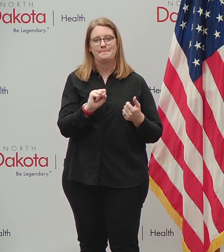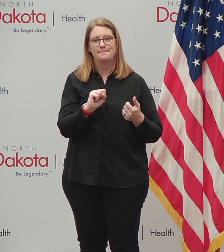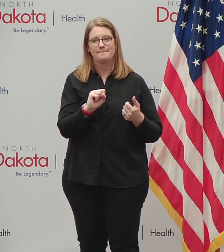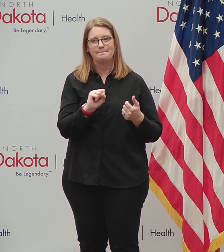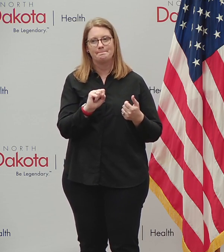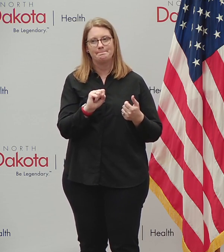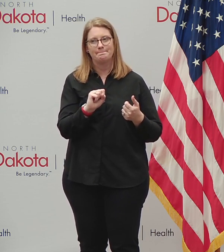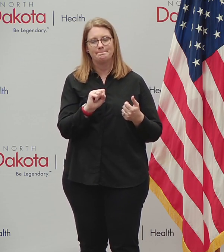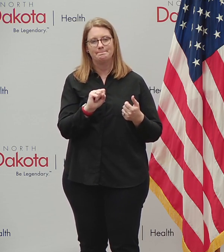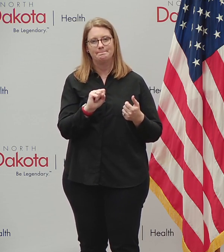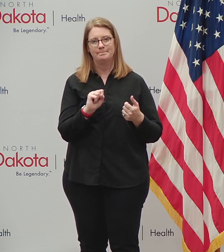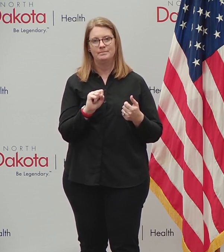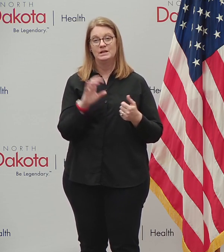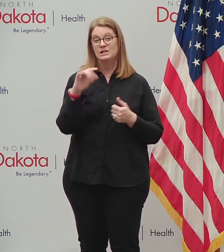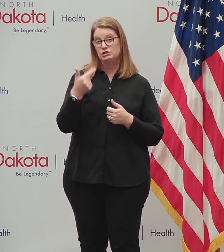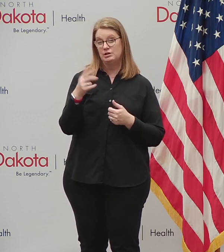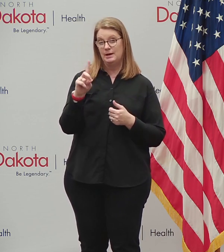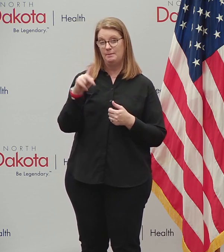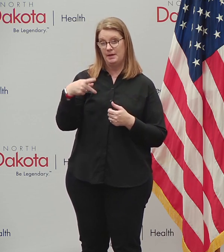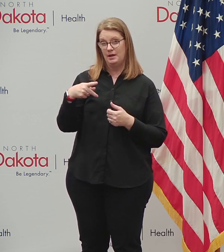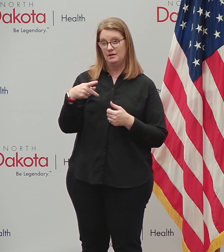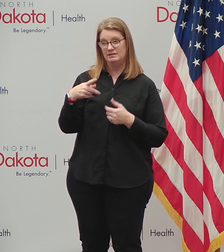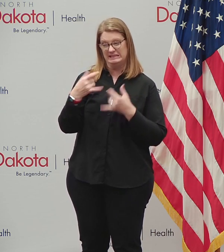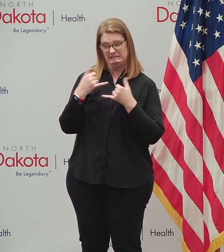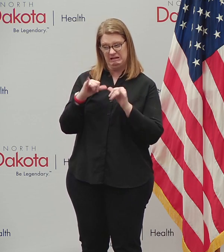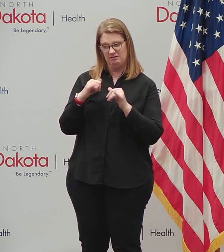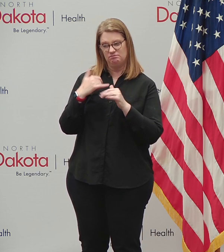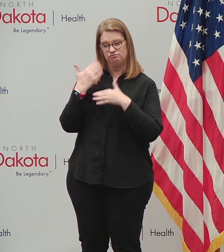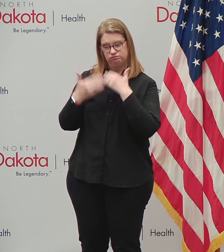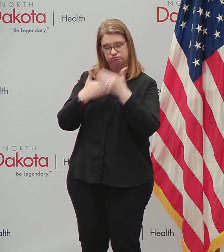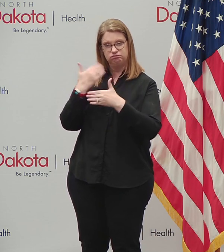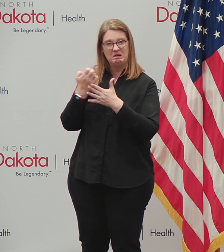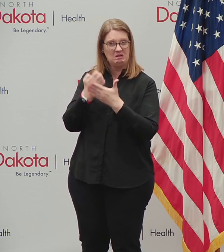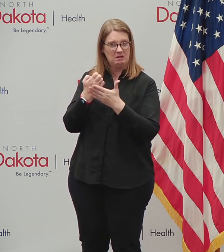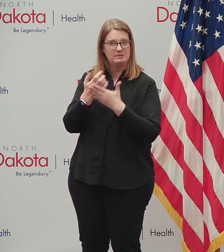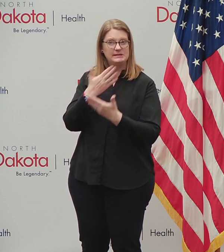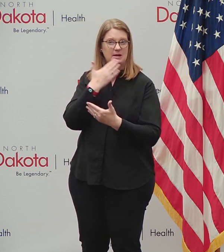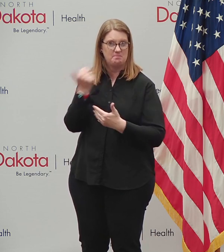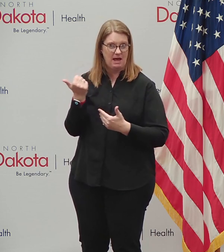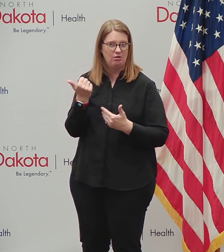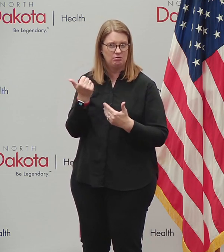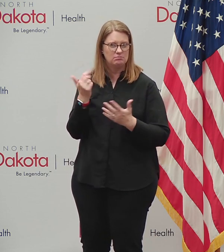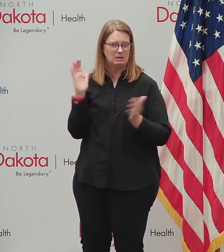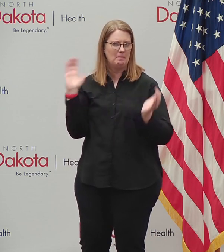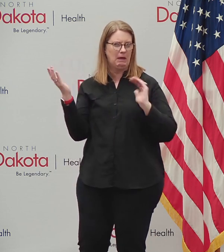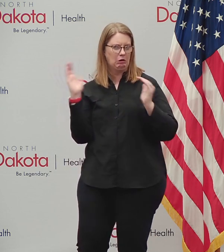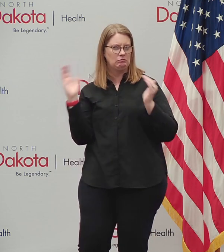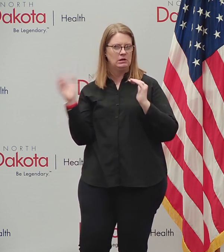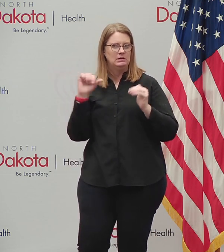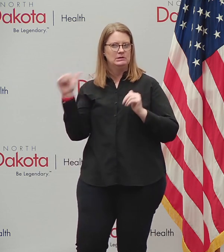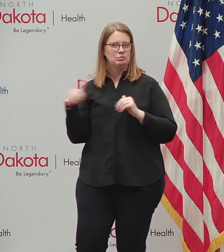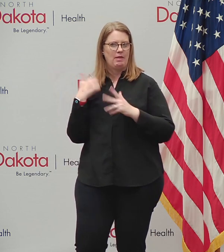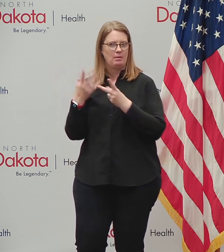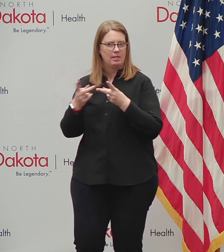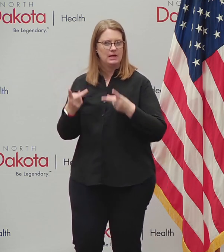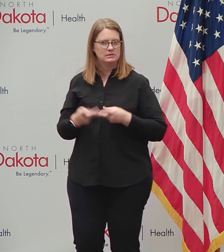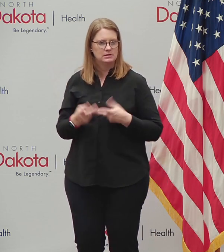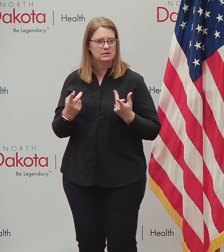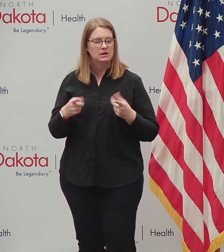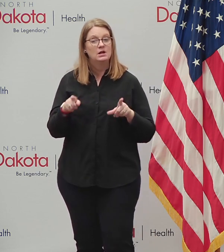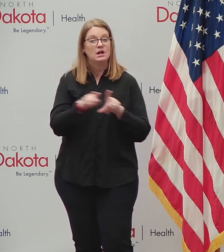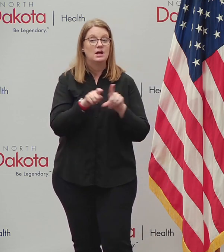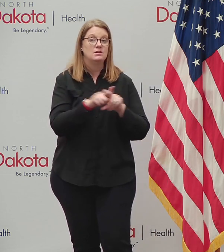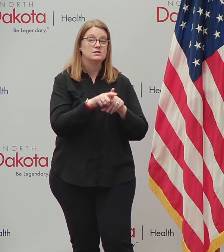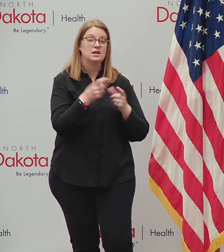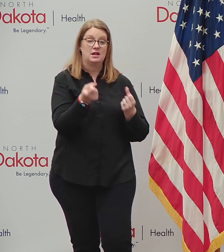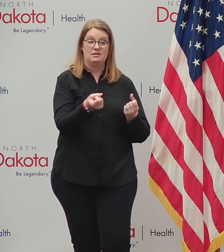shrinkages in terms of our GDP. So it means our economy has done better than others on a relative basis. And I think we've got a higher percentage of kids